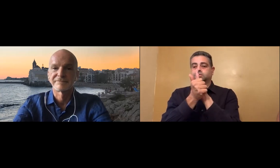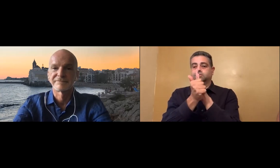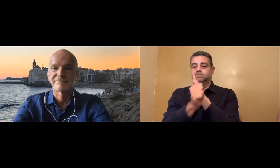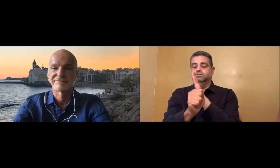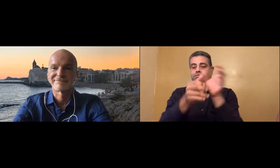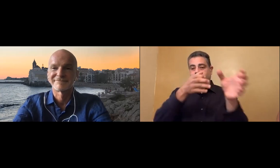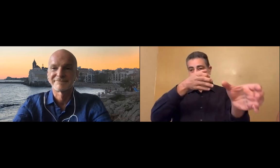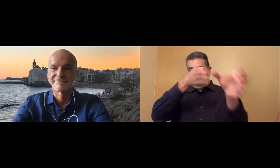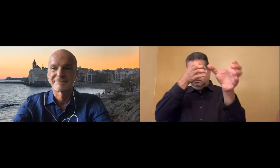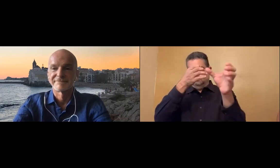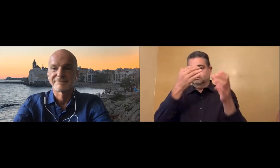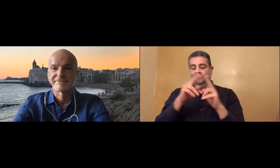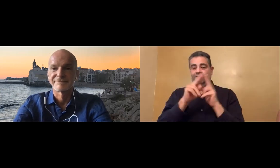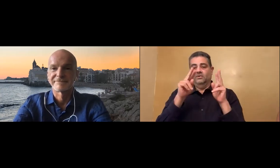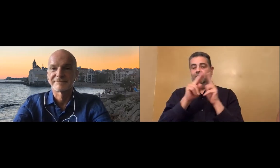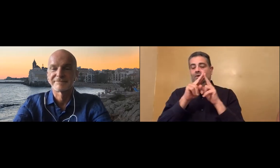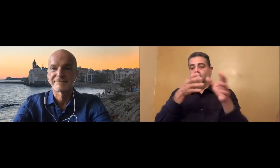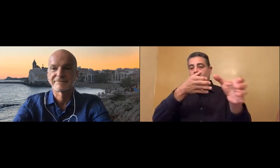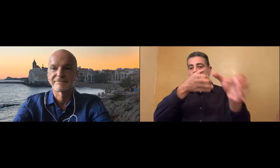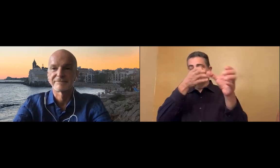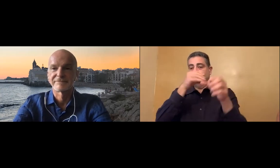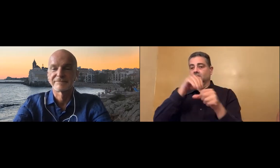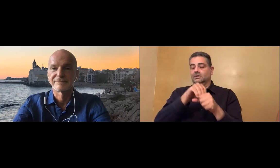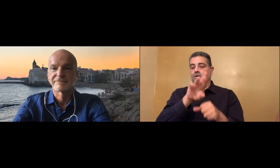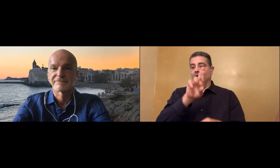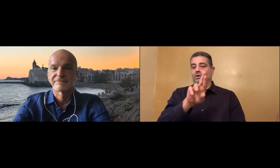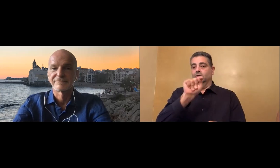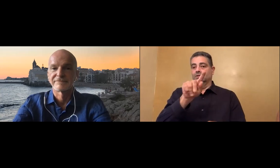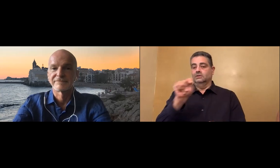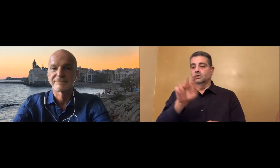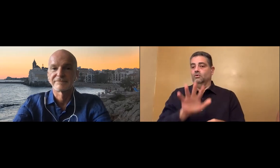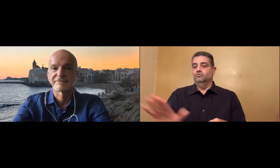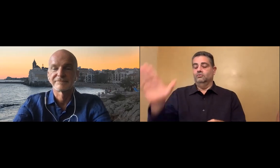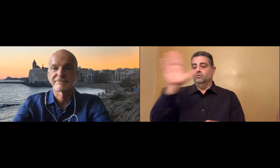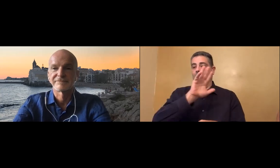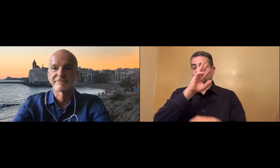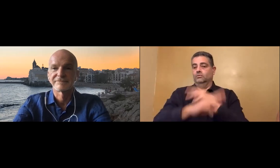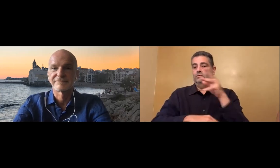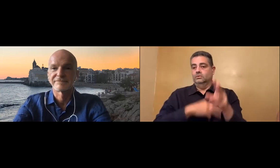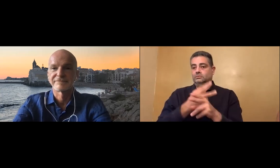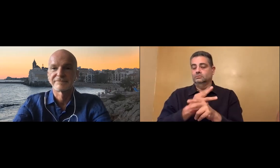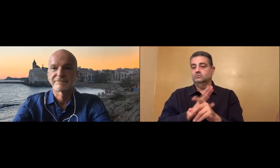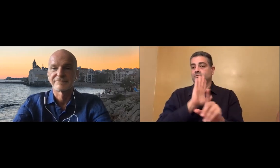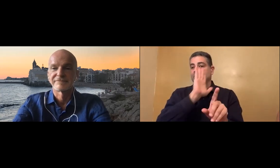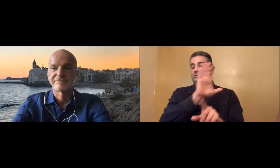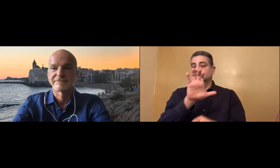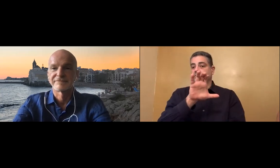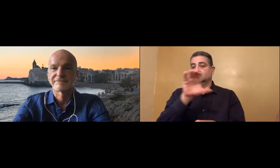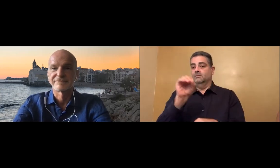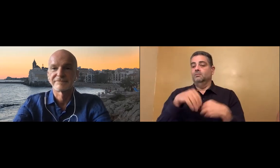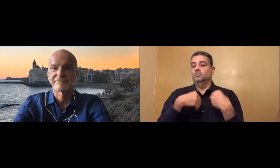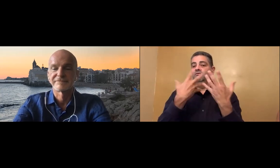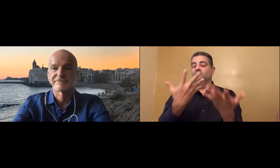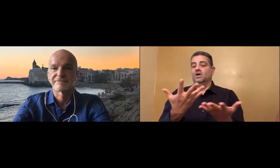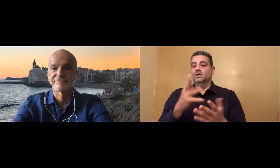Tor is the expert on that. He knows all there is to know about RTT, and that's how it's being